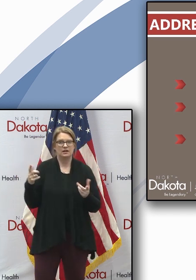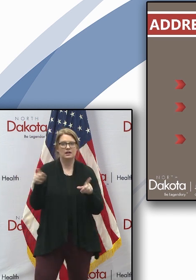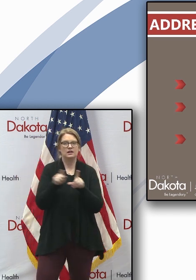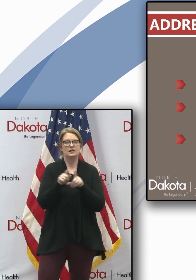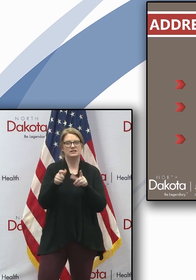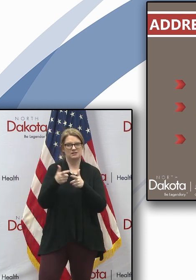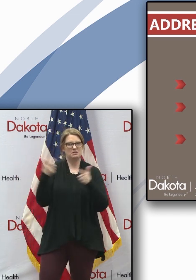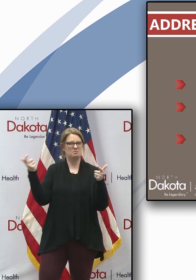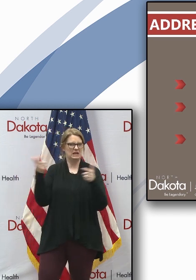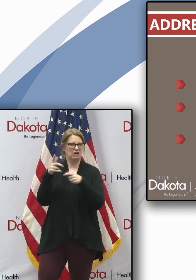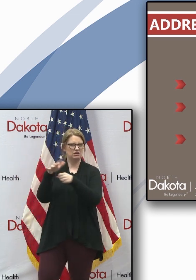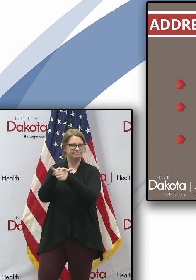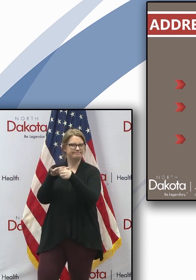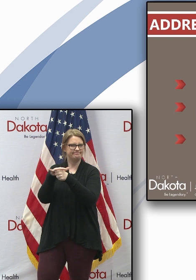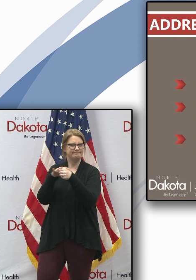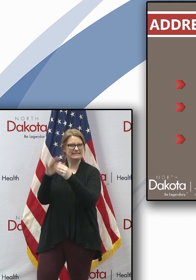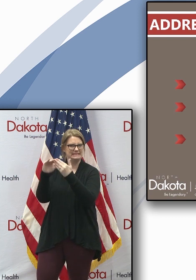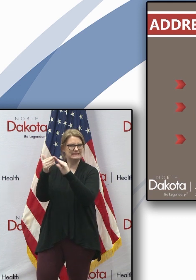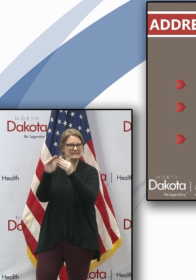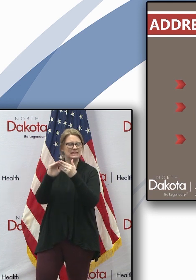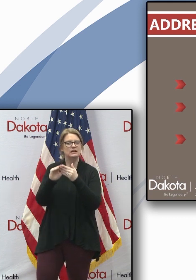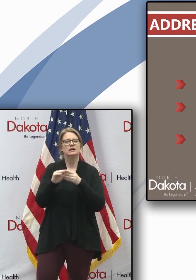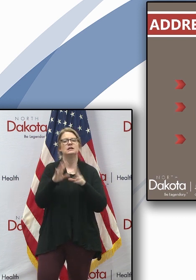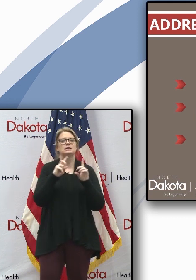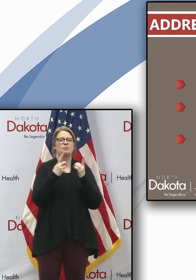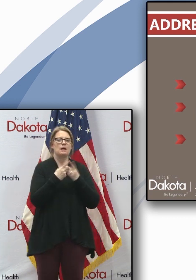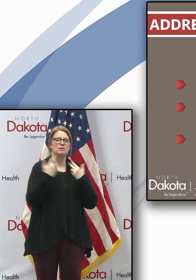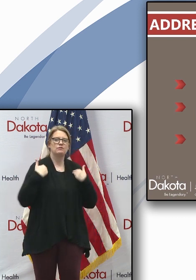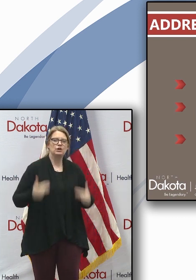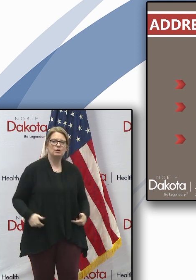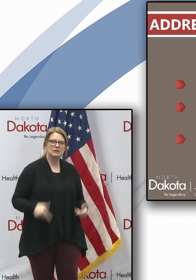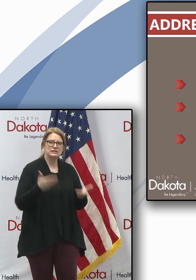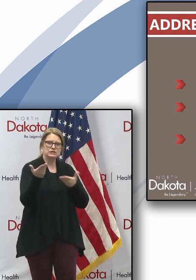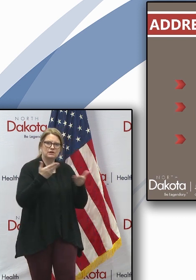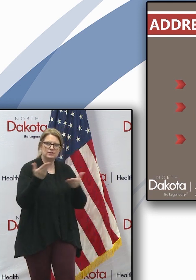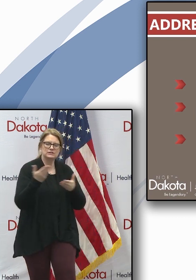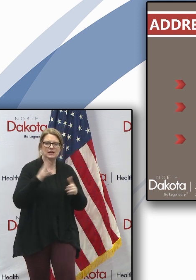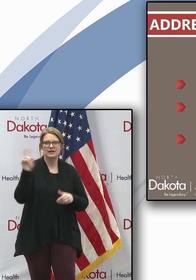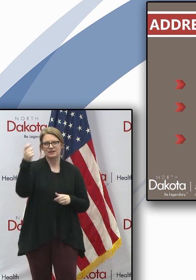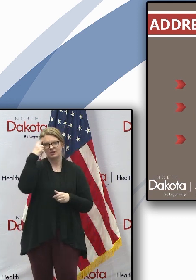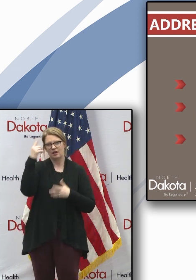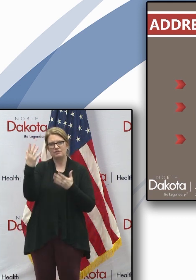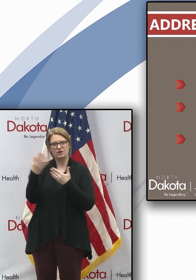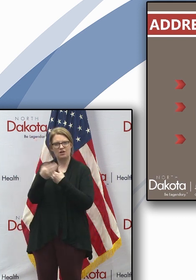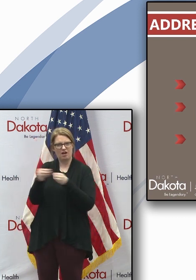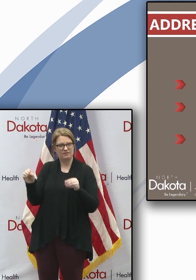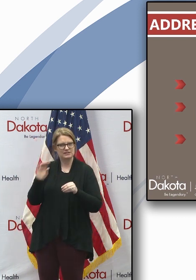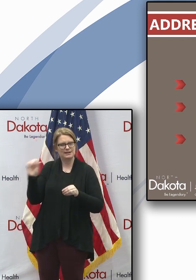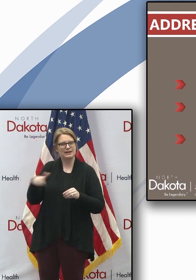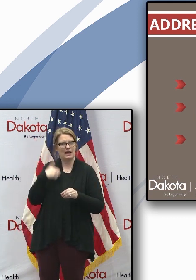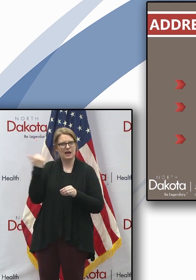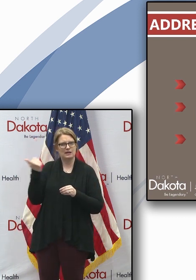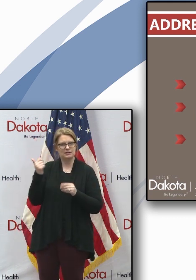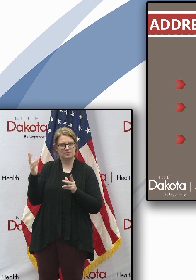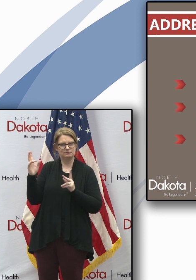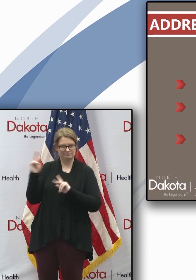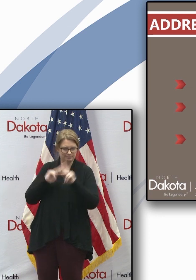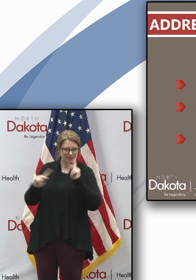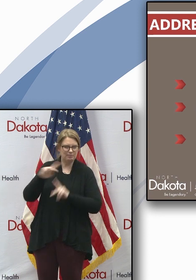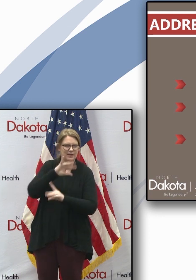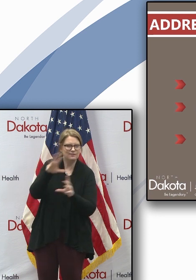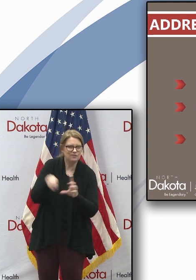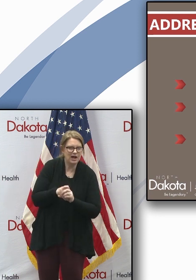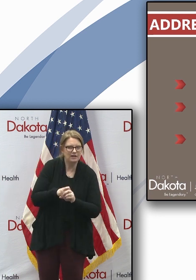metro areas. Input from the Department of Human Services and their leadership, the governor's office and other stakeholders. And now I'll invite our